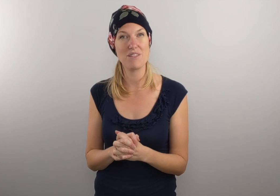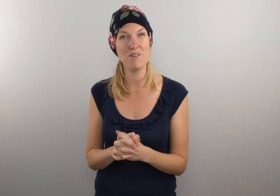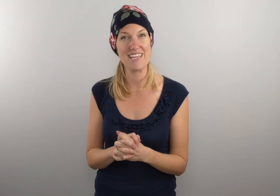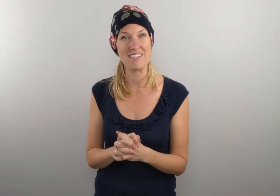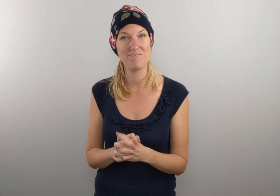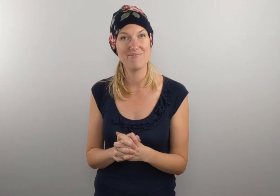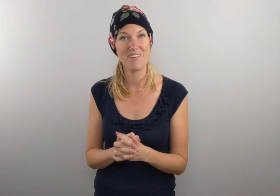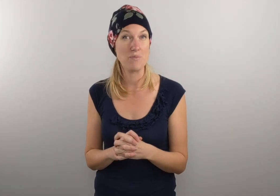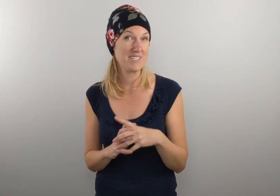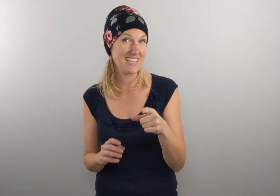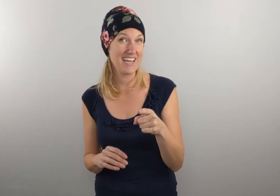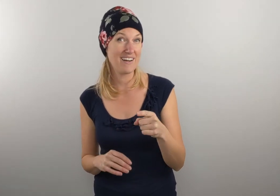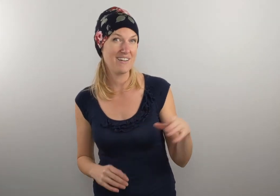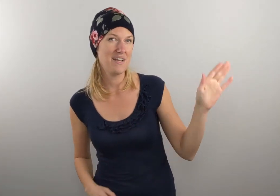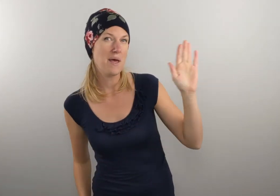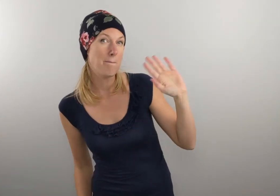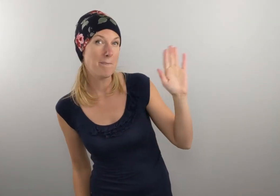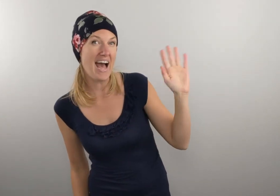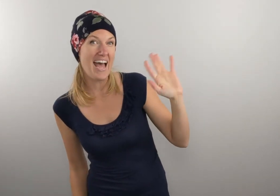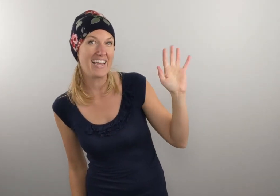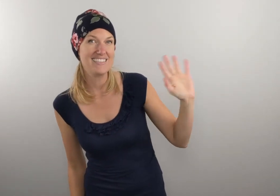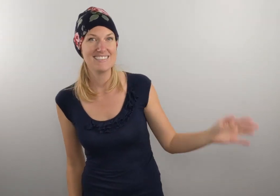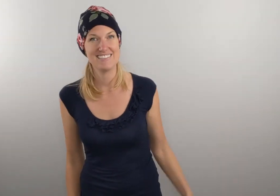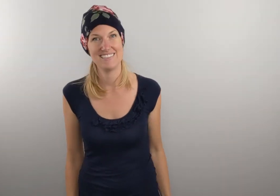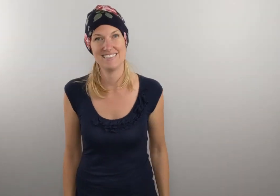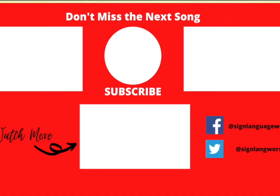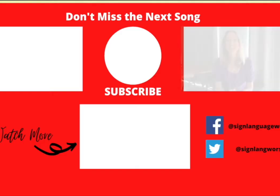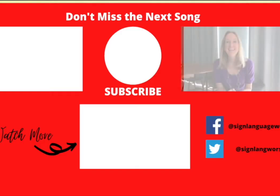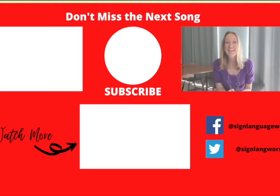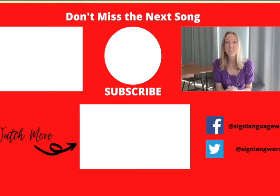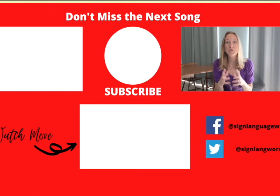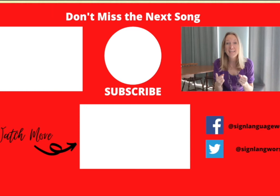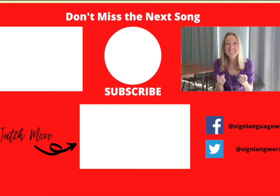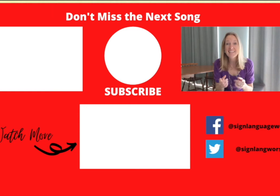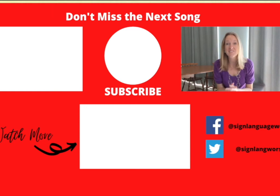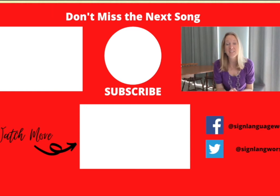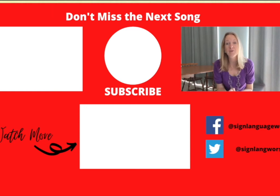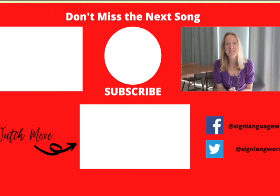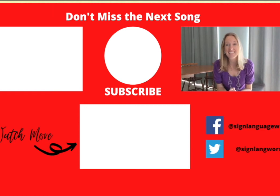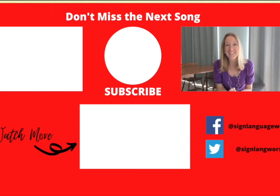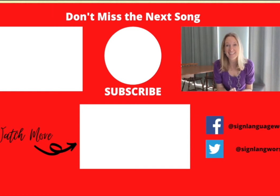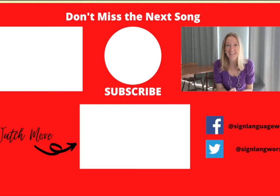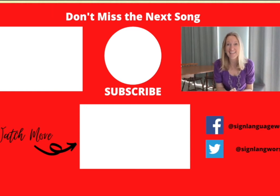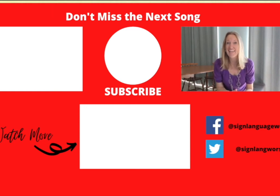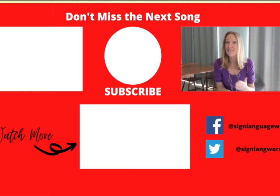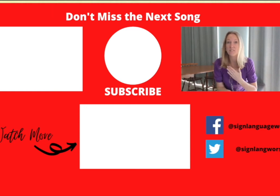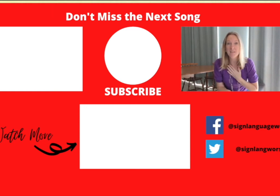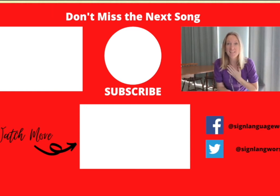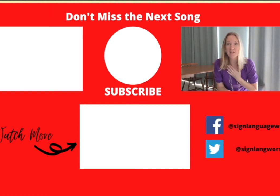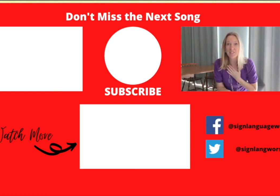the music. Hope to see you there. Bye. If you liked today's video, please click like. It gives me the encouragement